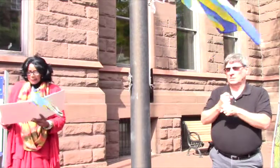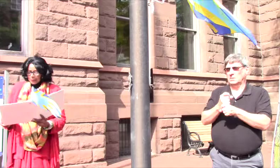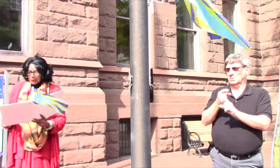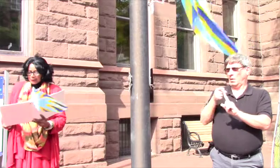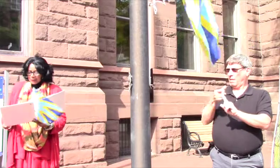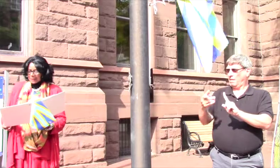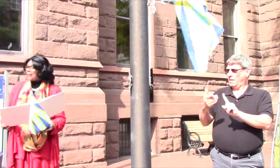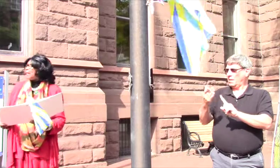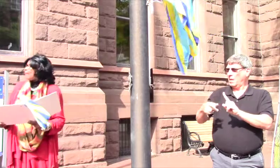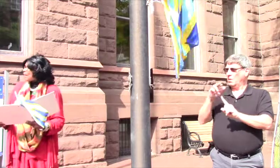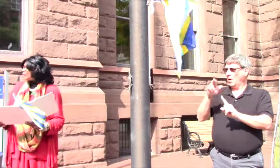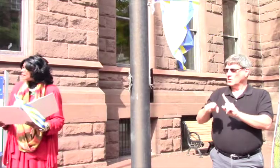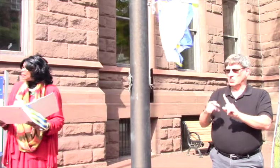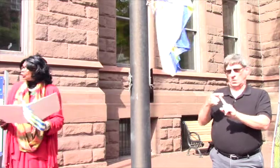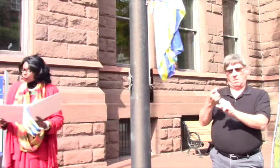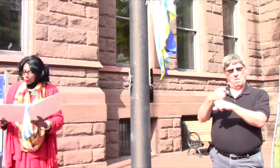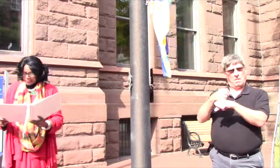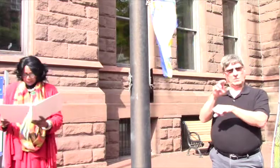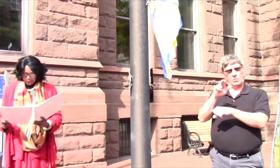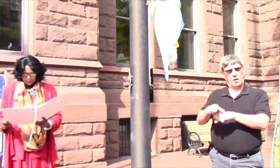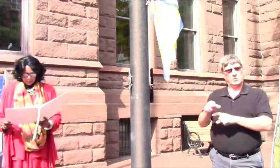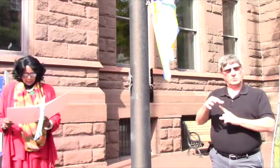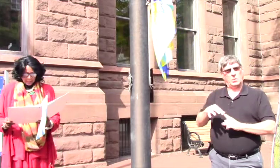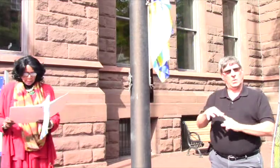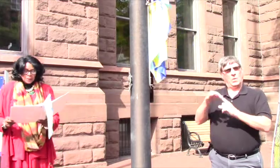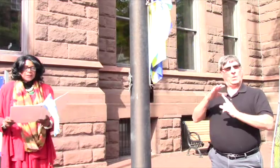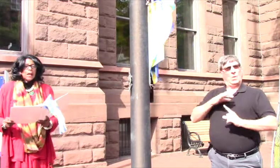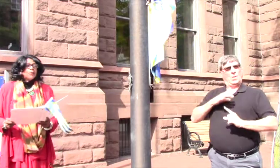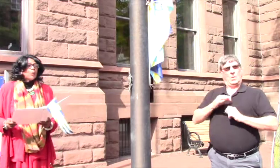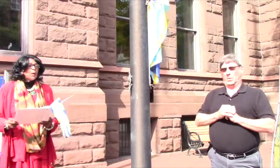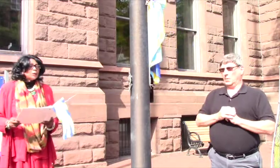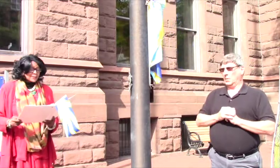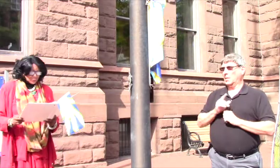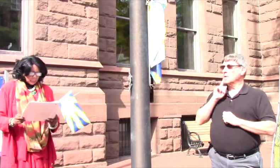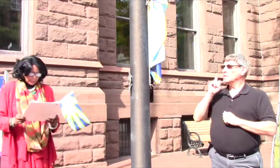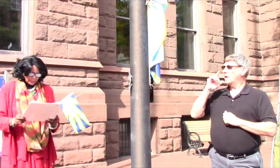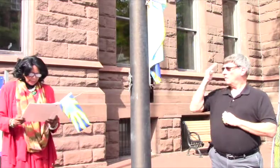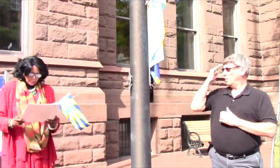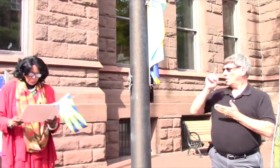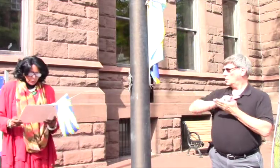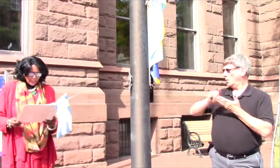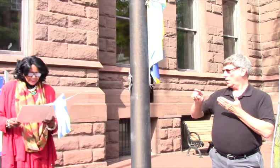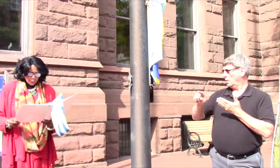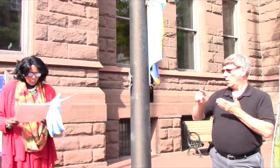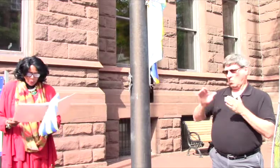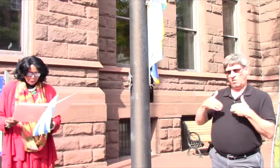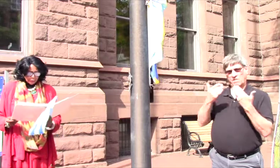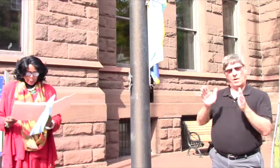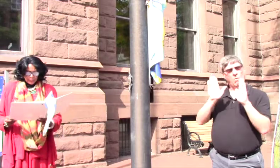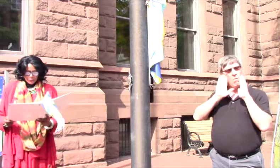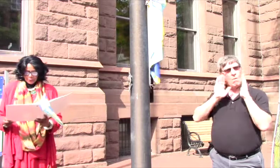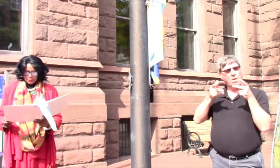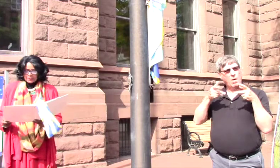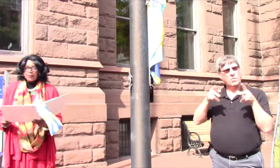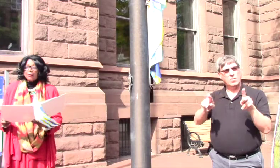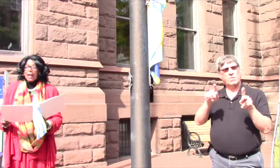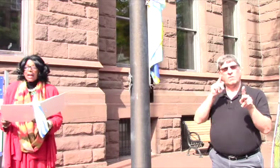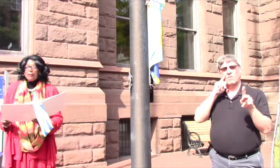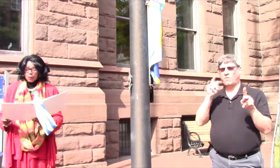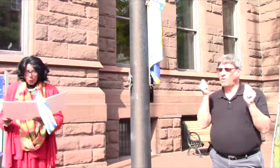about this city that makes it unique. Deaf Awareness Week provides a wonderful opportunity for everyone